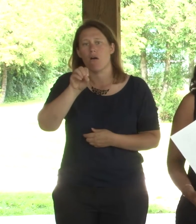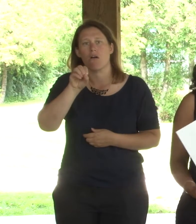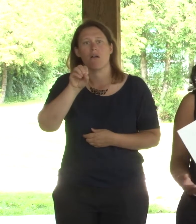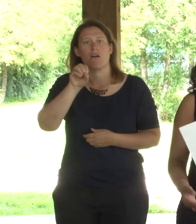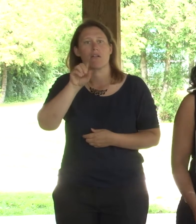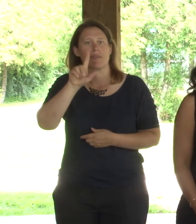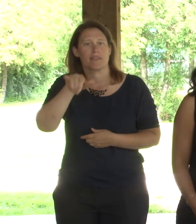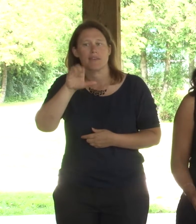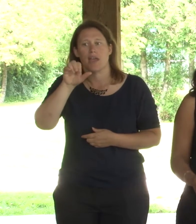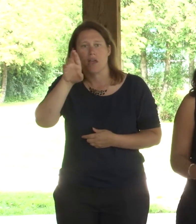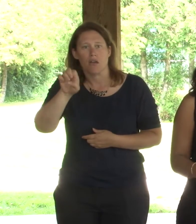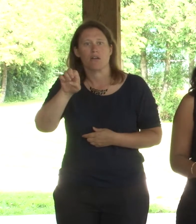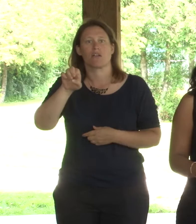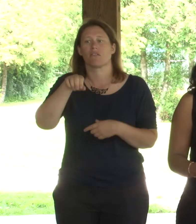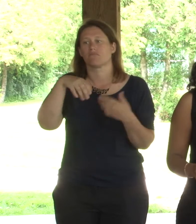Frivel, and Attends.